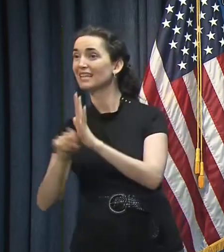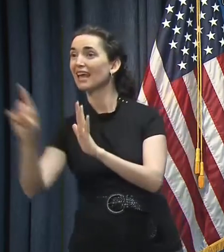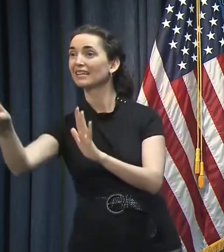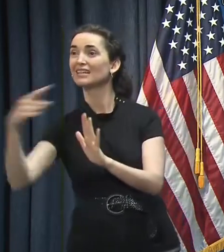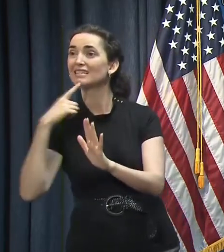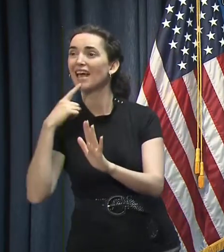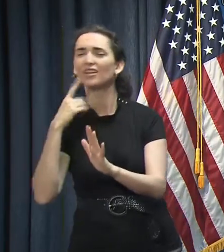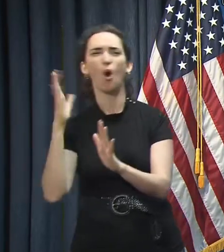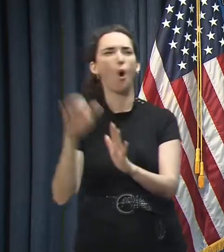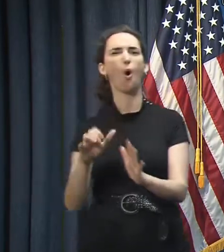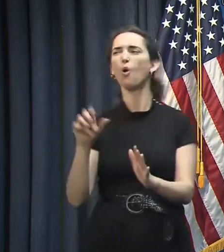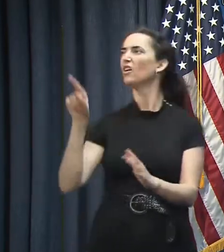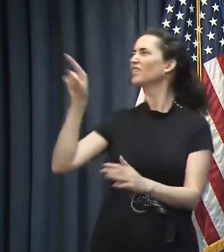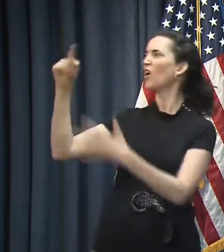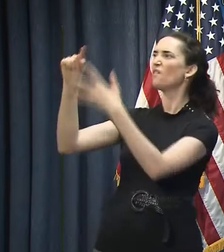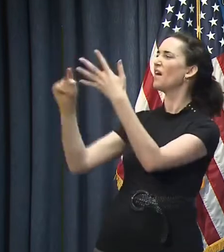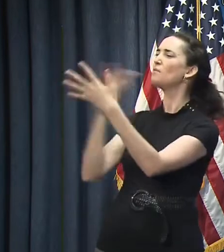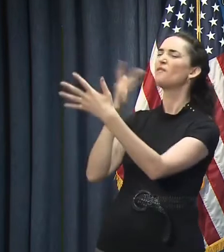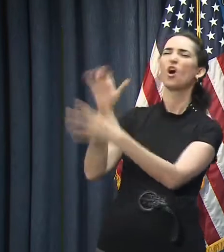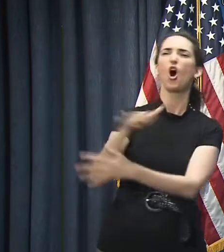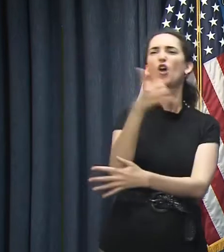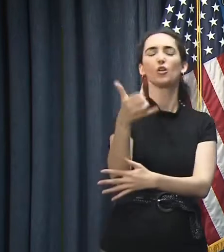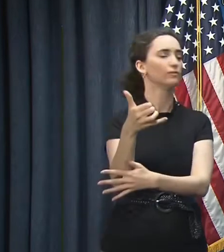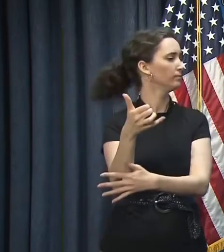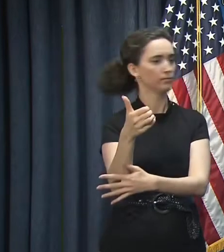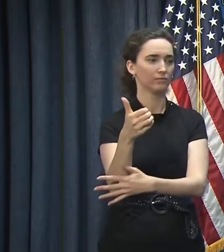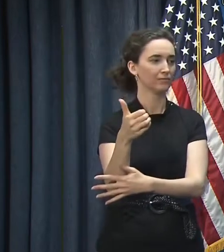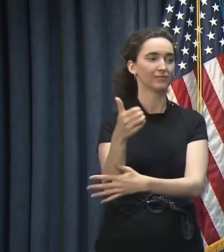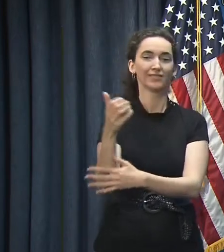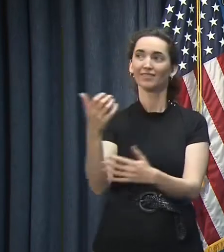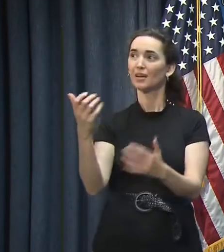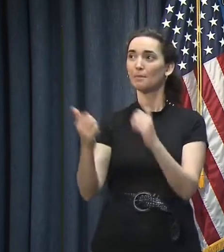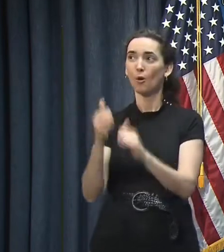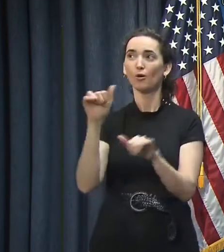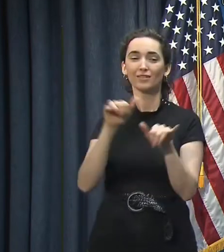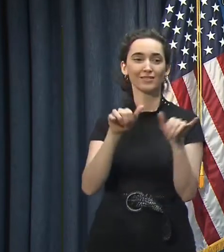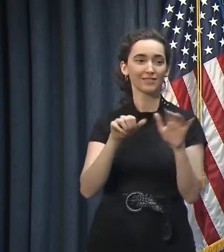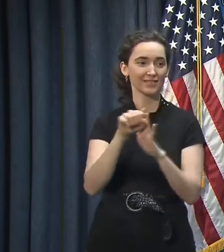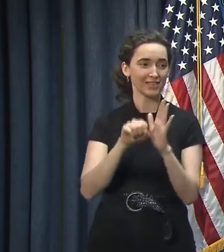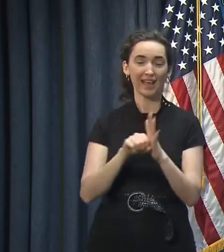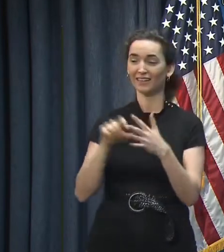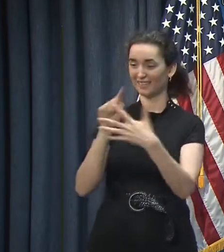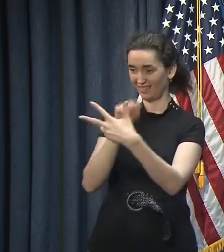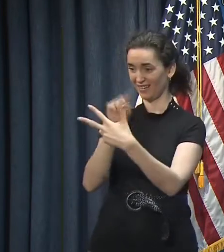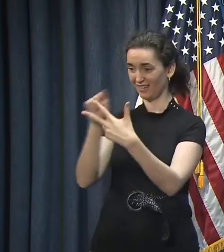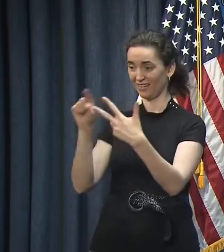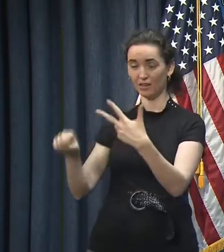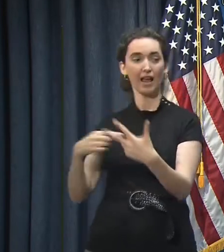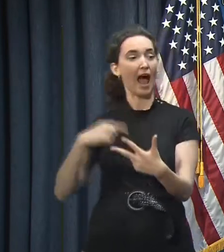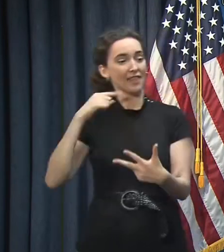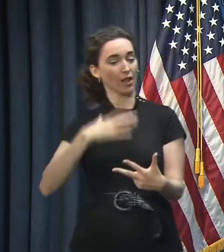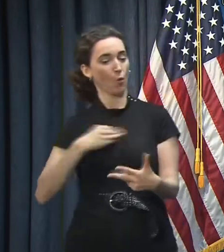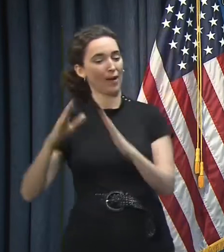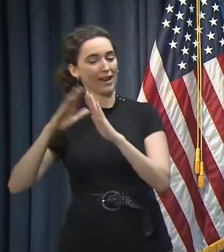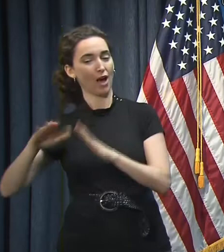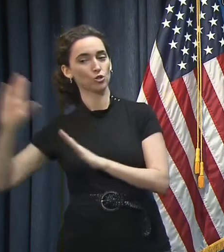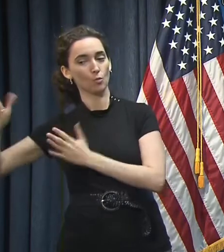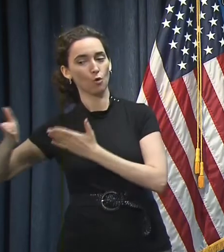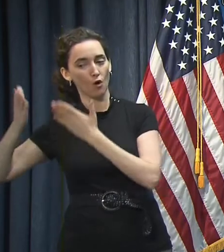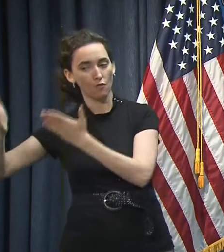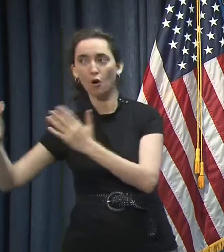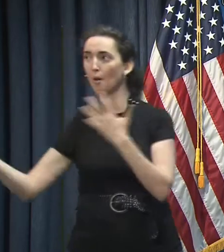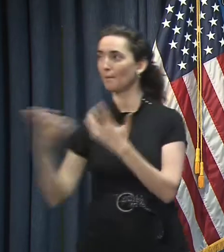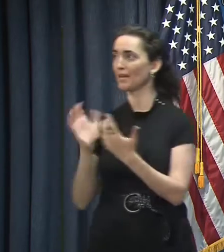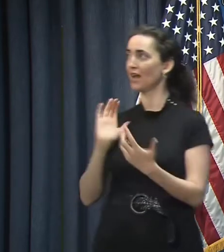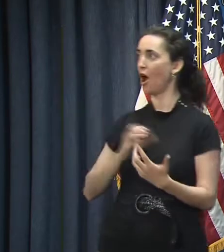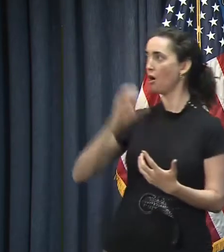want to look at something different. I mean, it's just – that's what you're going to look at for COVID. So I think the White House proposals fit a lot with what we're thinking are the important things